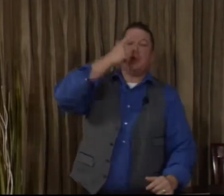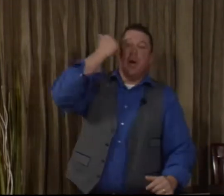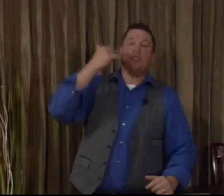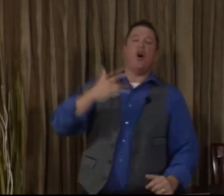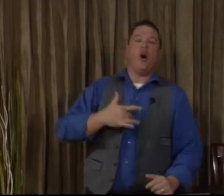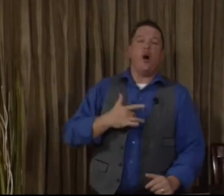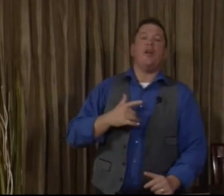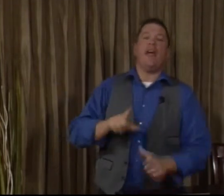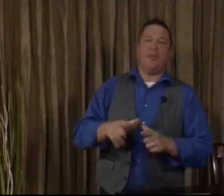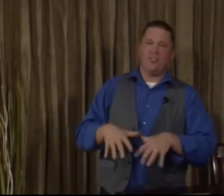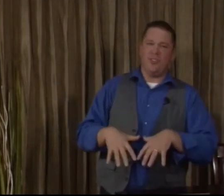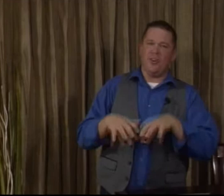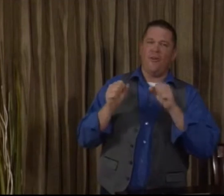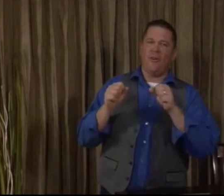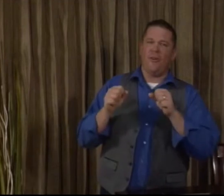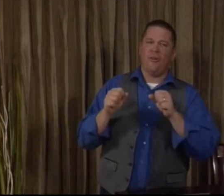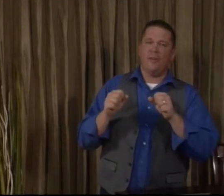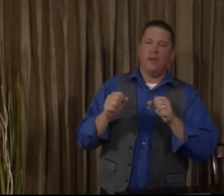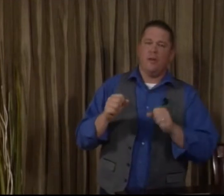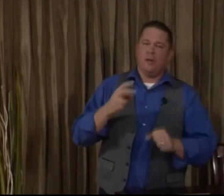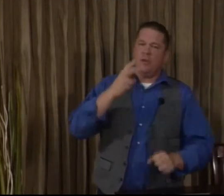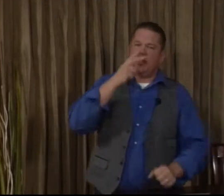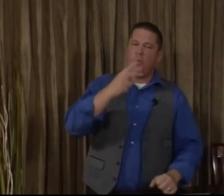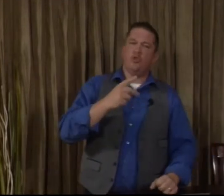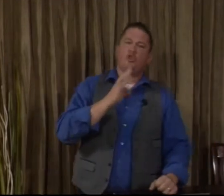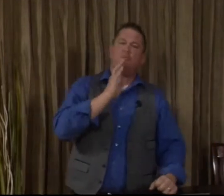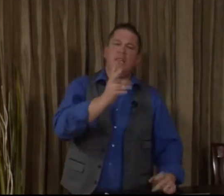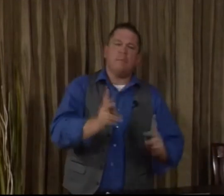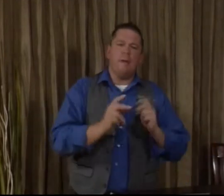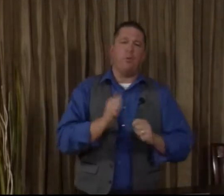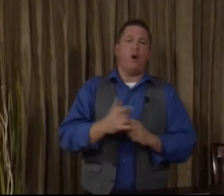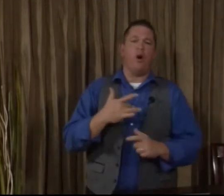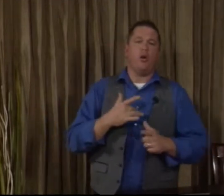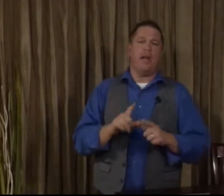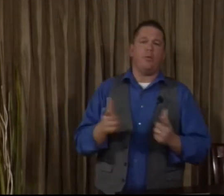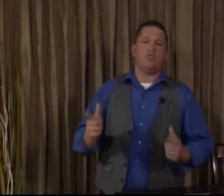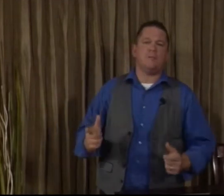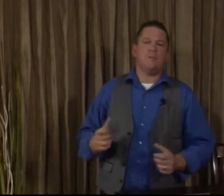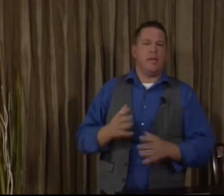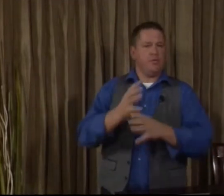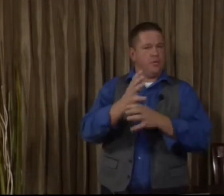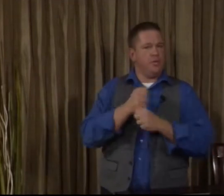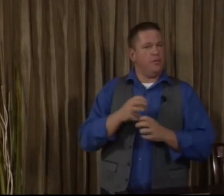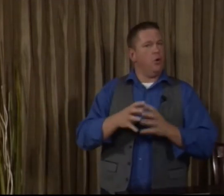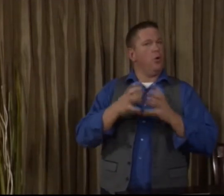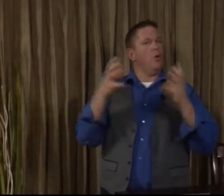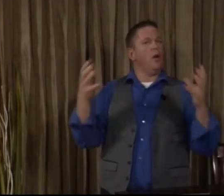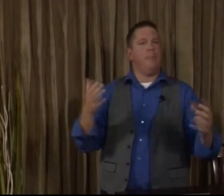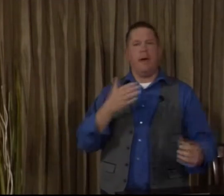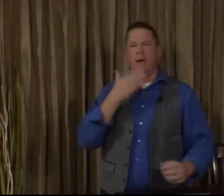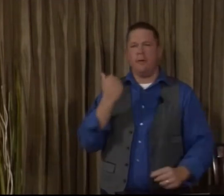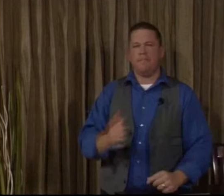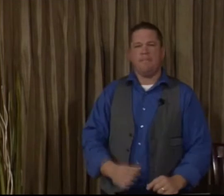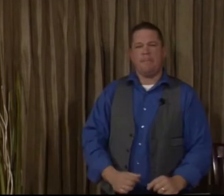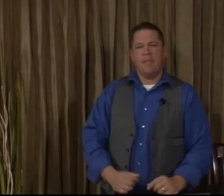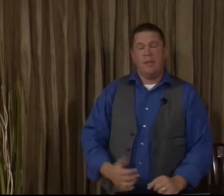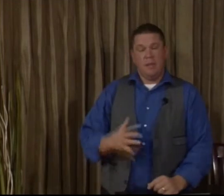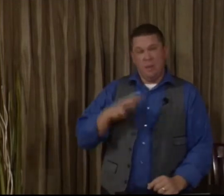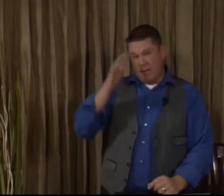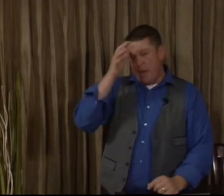because heart language took over. You see, when you speak to people with heart language, it's received a whole lot better. My dad